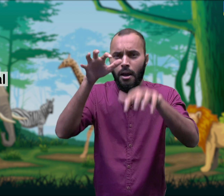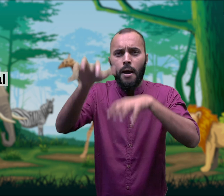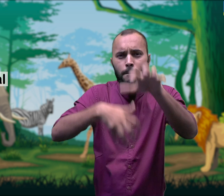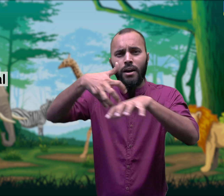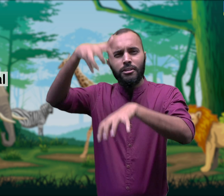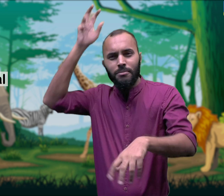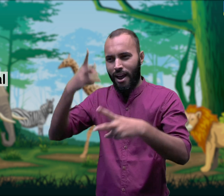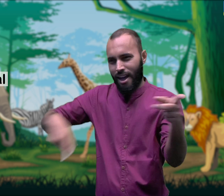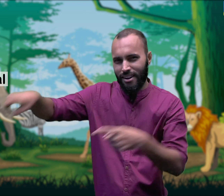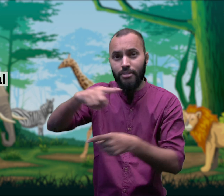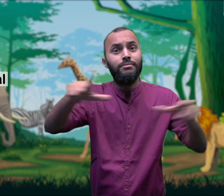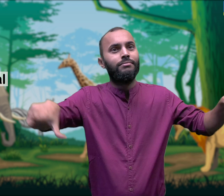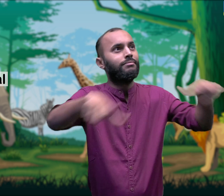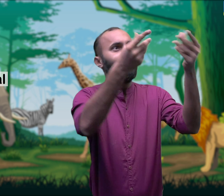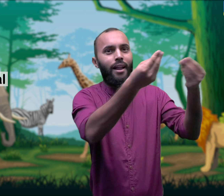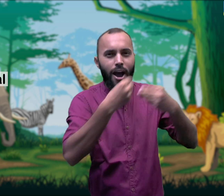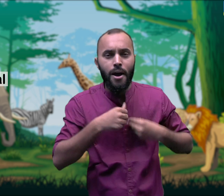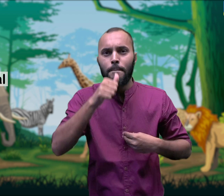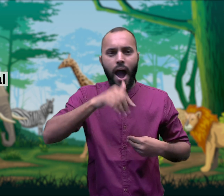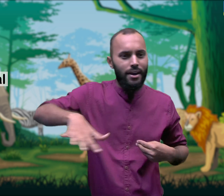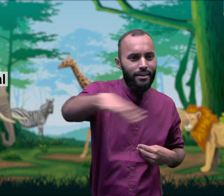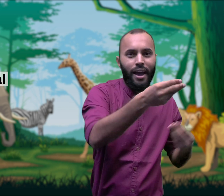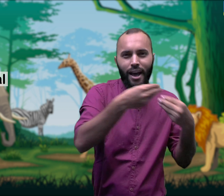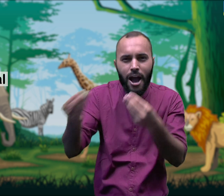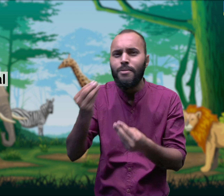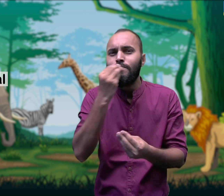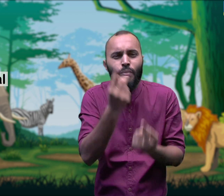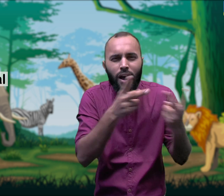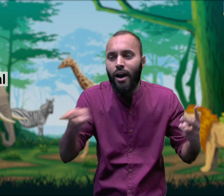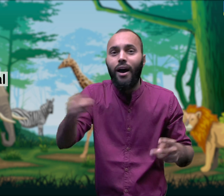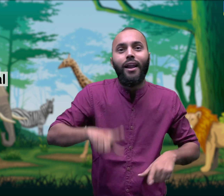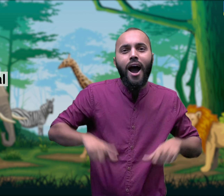It means the state of continuing to live or to exist.